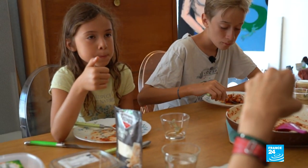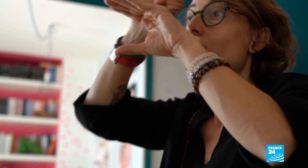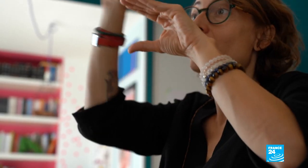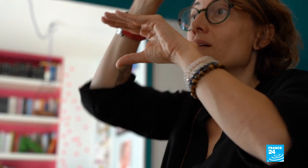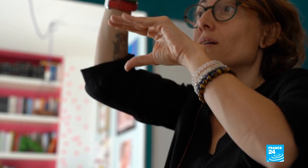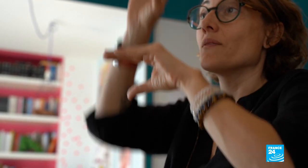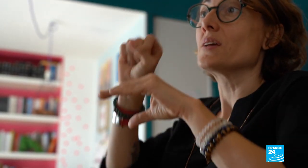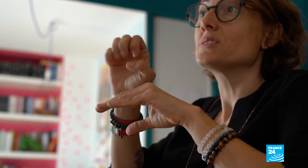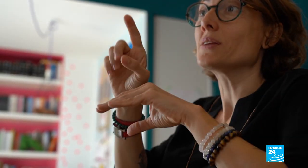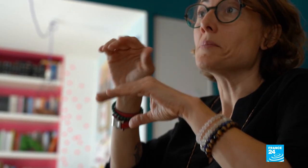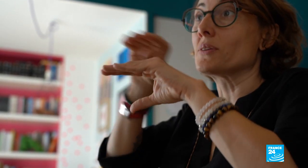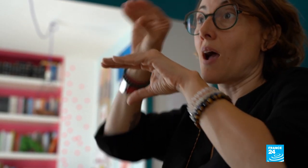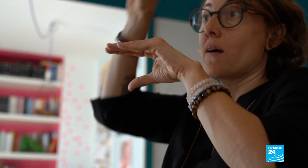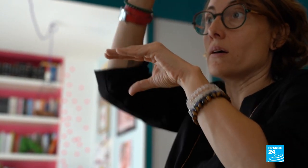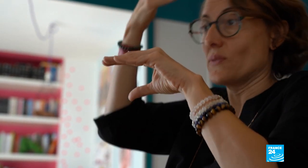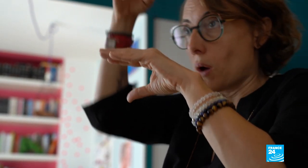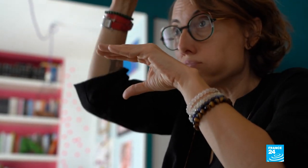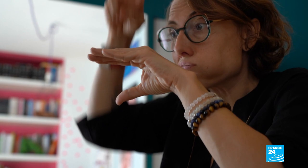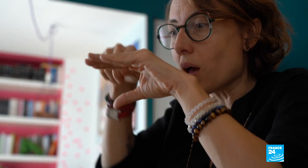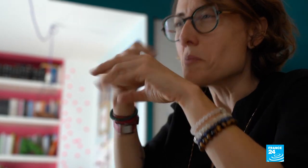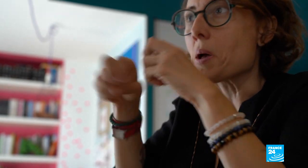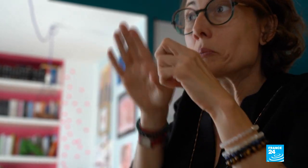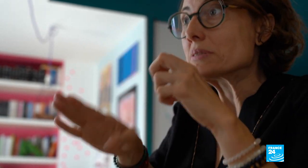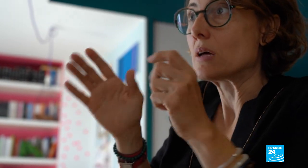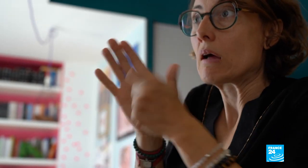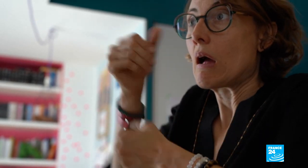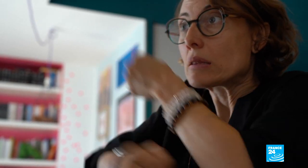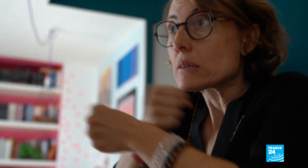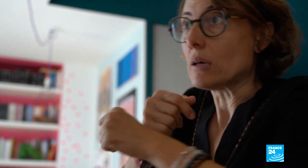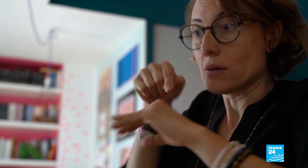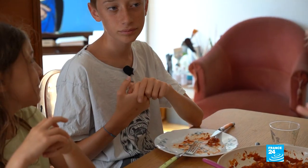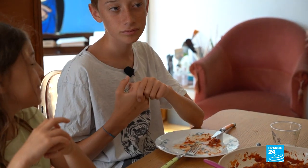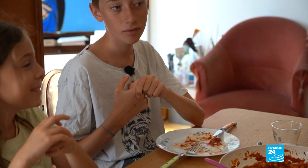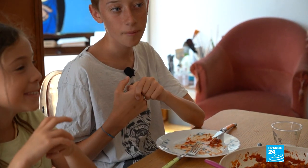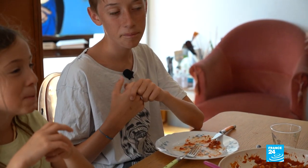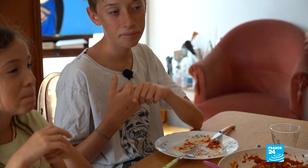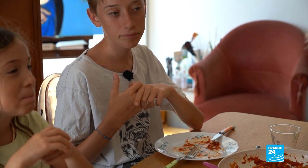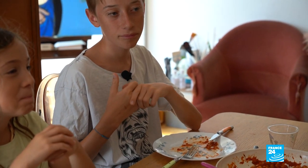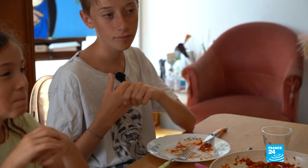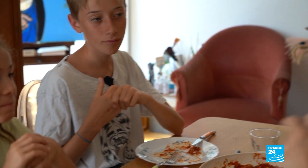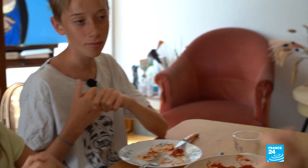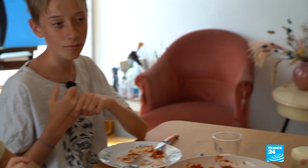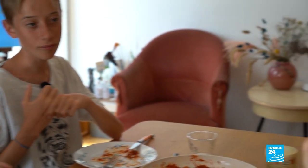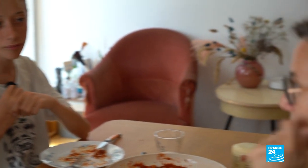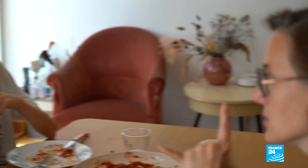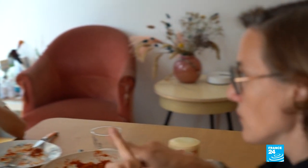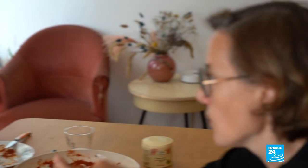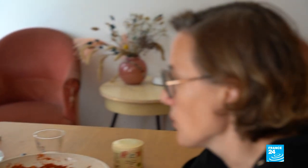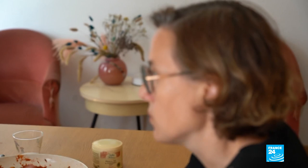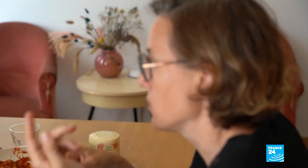In 1979, when their mother Lila was born, sign language had only been allowed for two years. At school,